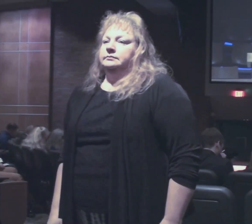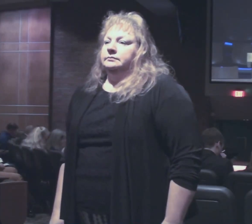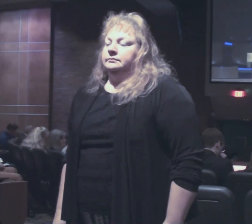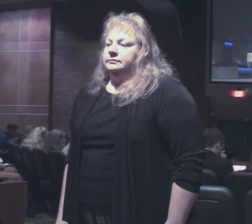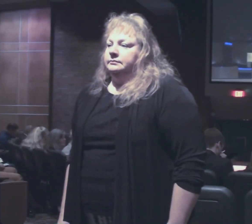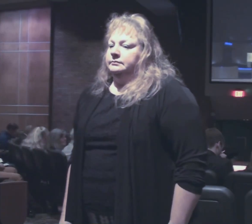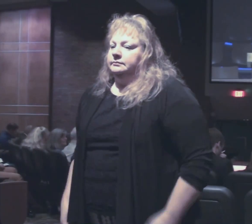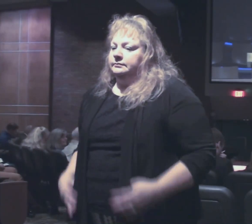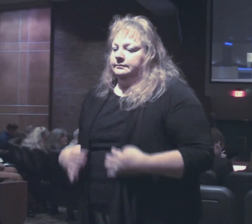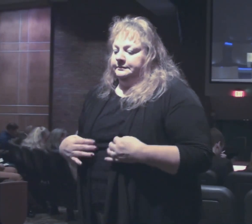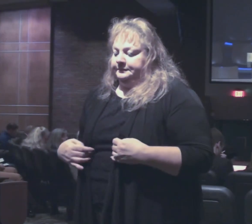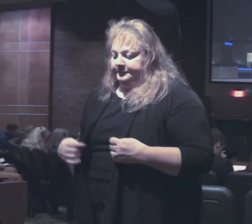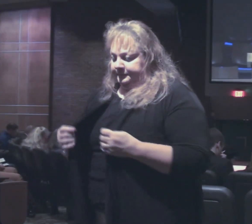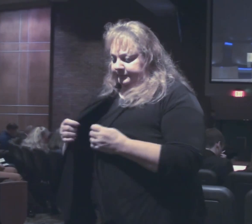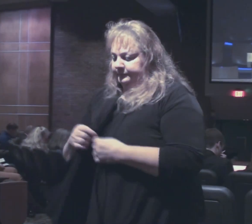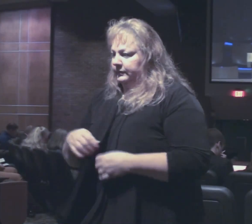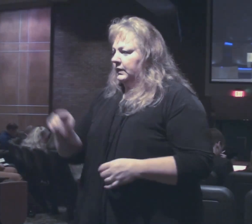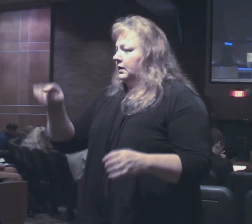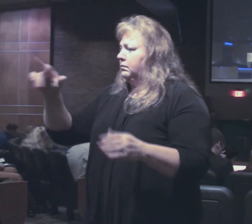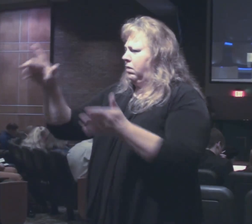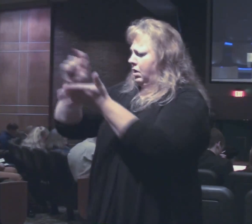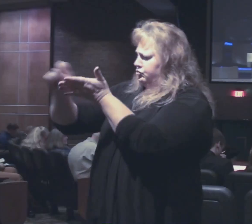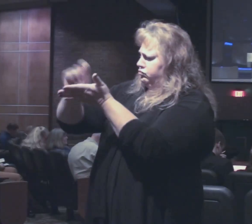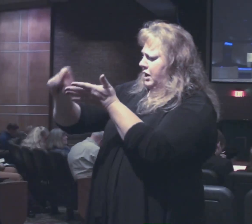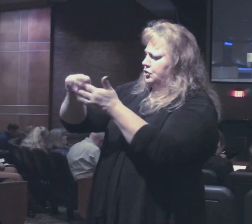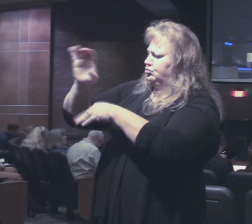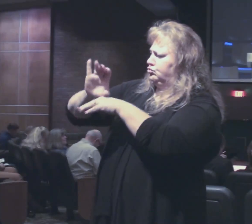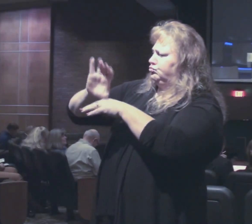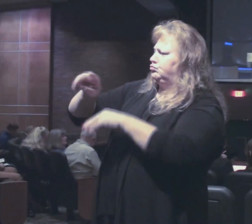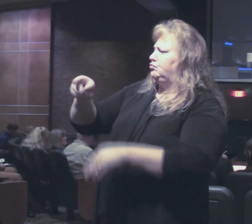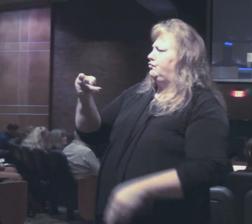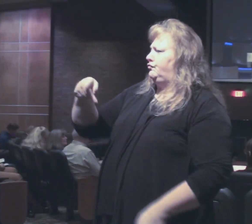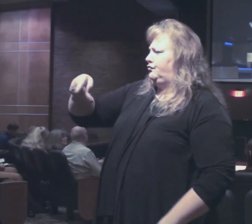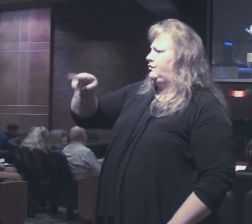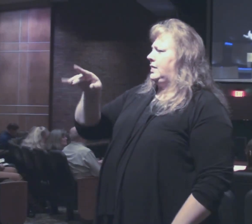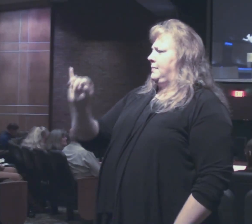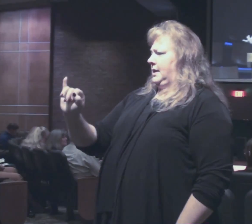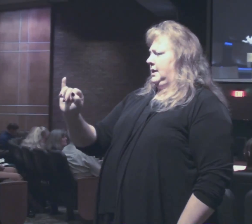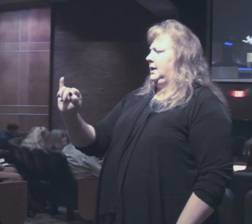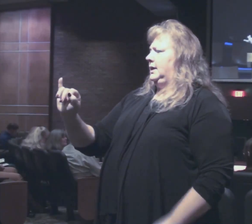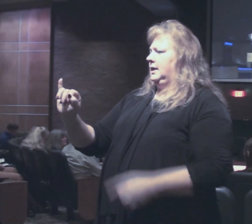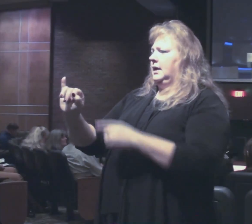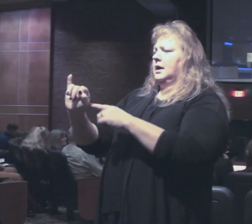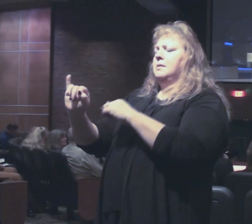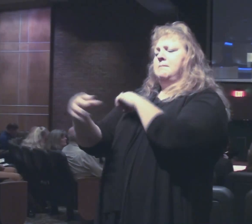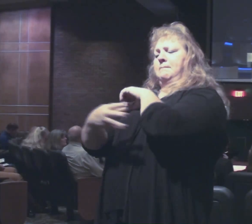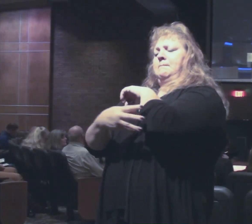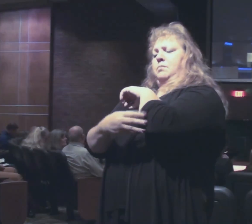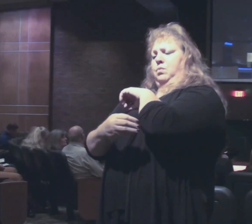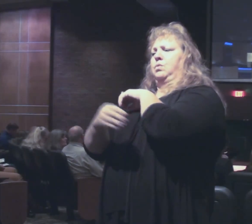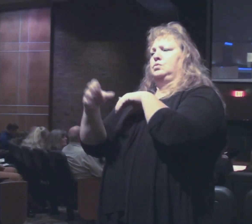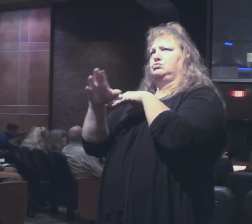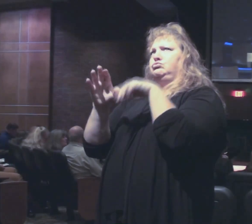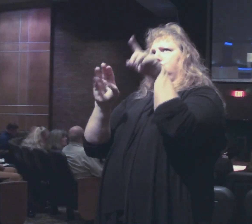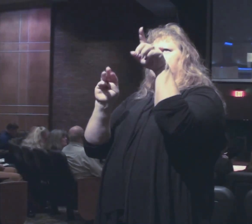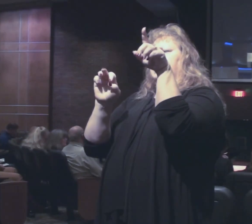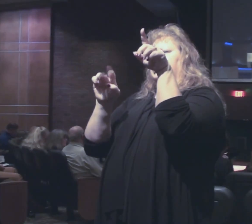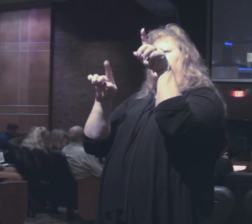Philippians four and Paul's writing this to the church at Philippi which is one of the poor Macedonian churches